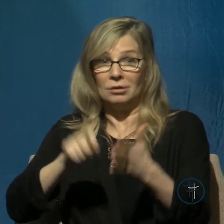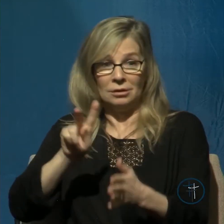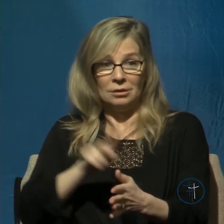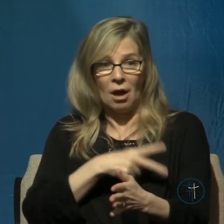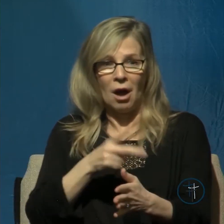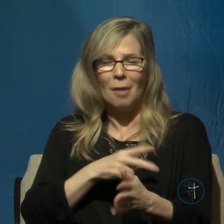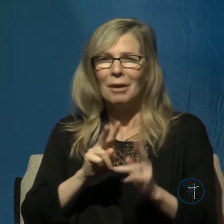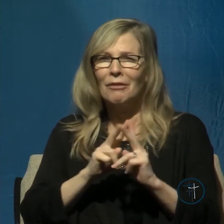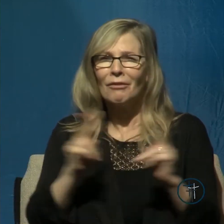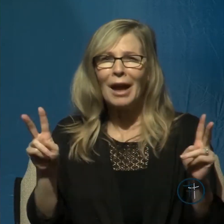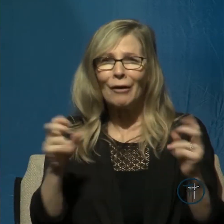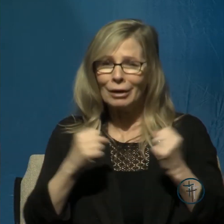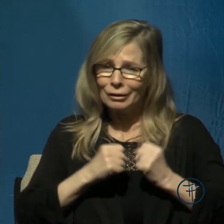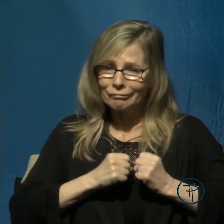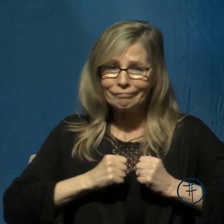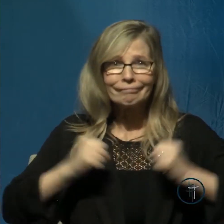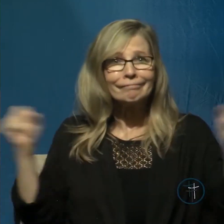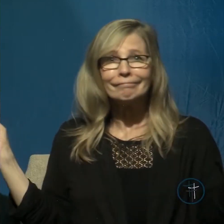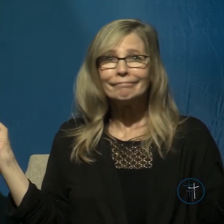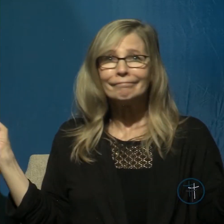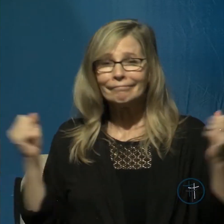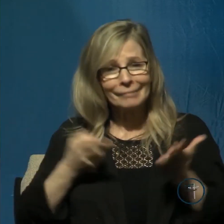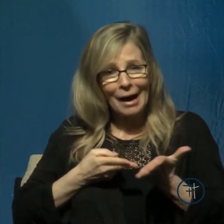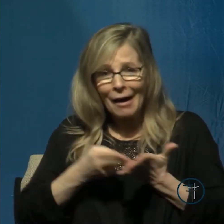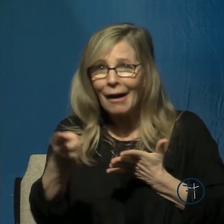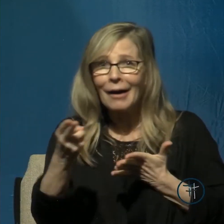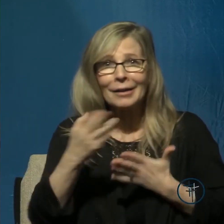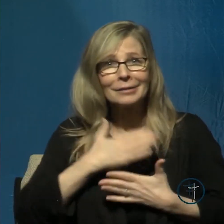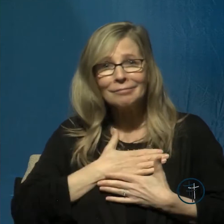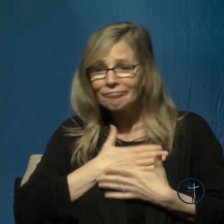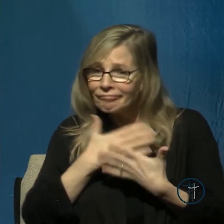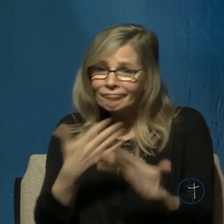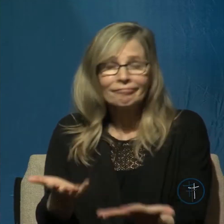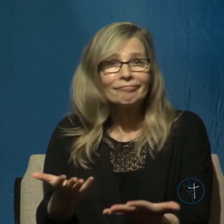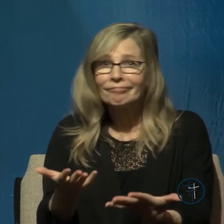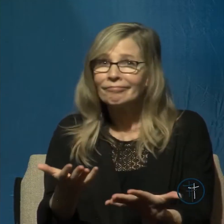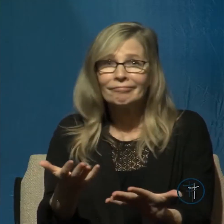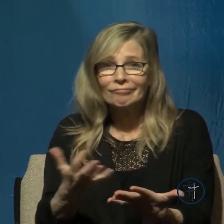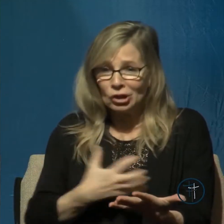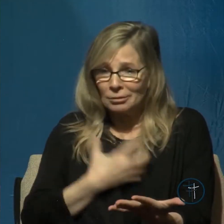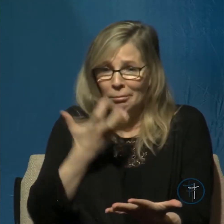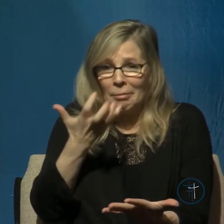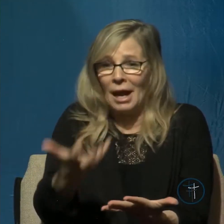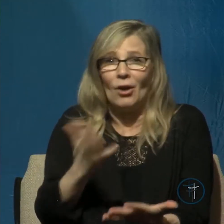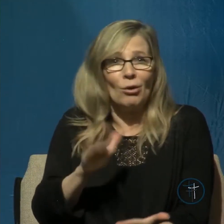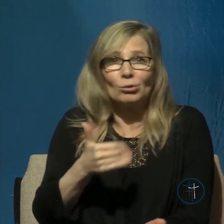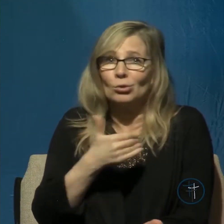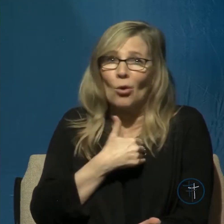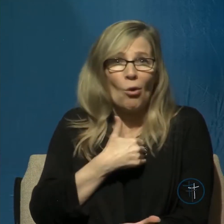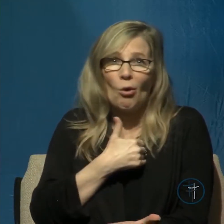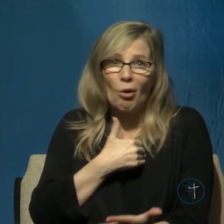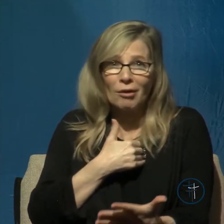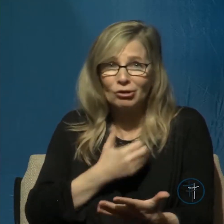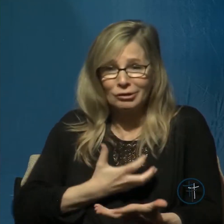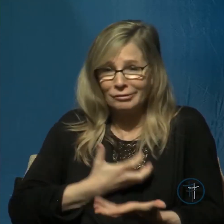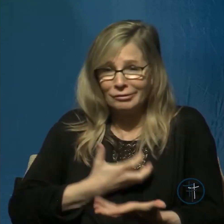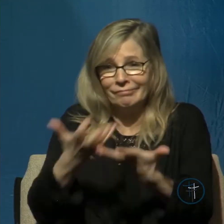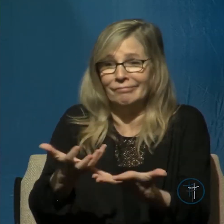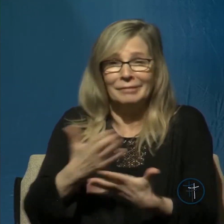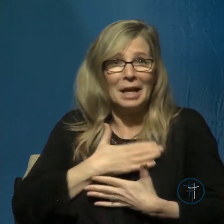very honest. They were not afraid to bear their souls and just honestly tell us what was going on inside of them. Their struggles,